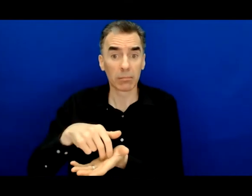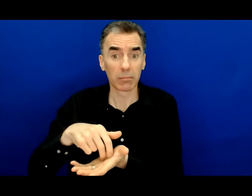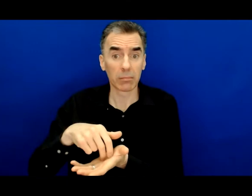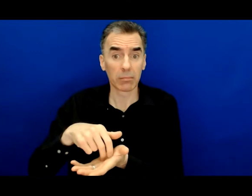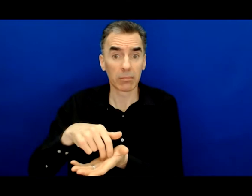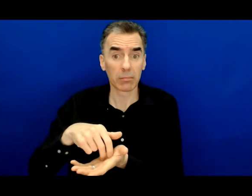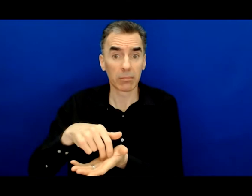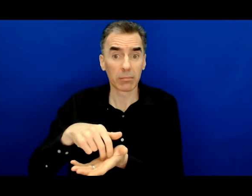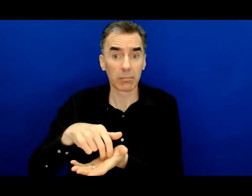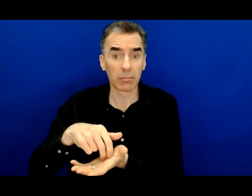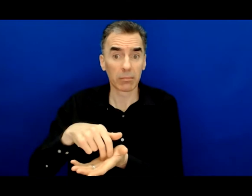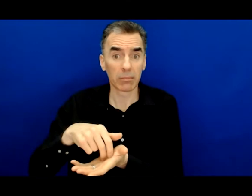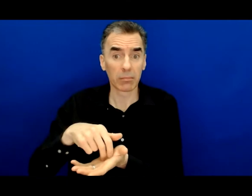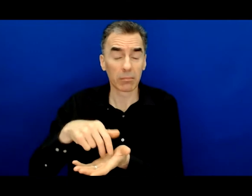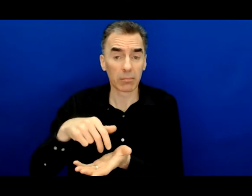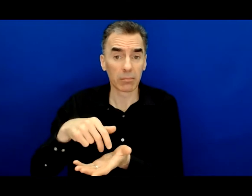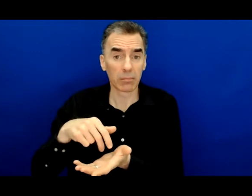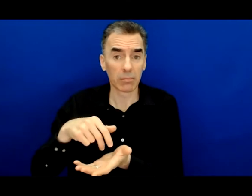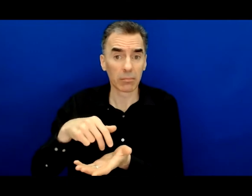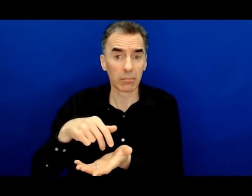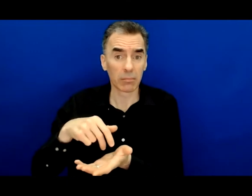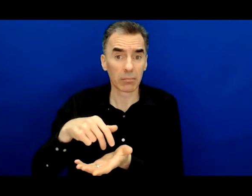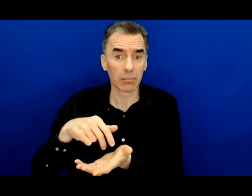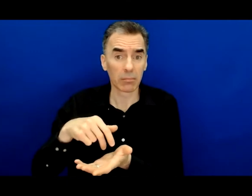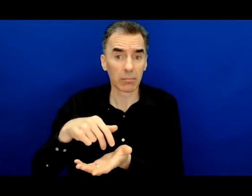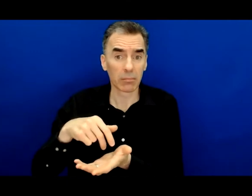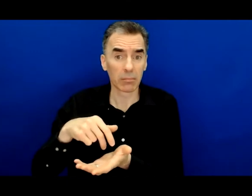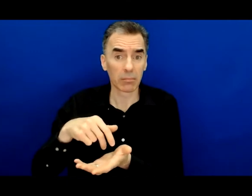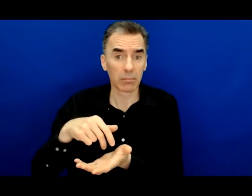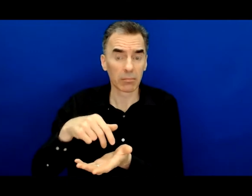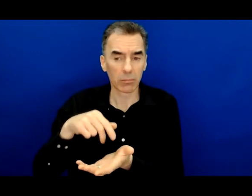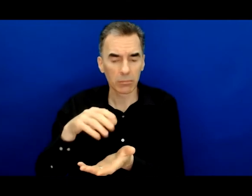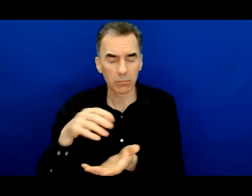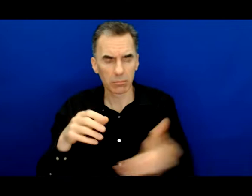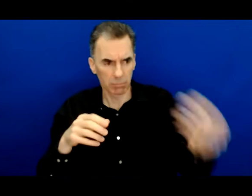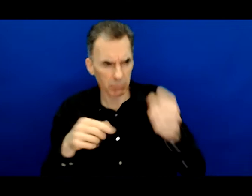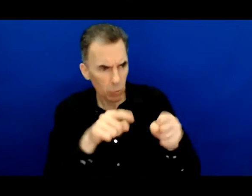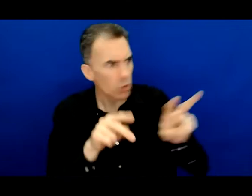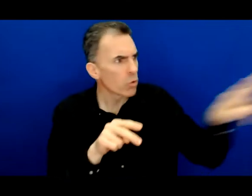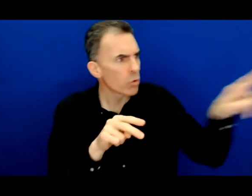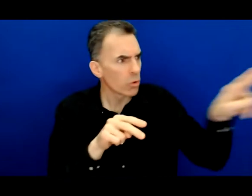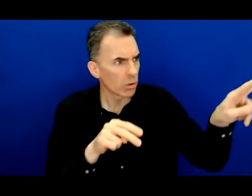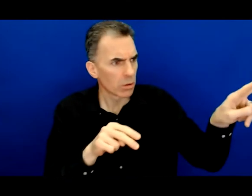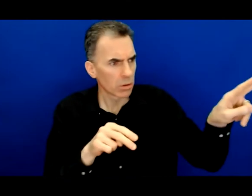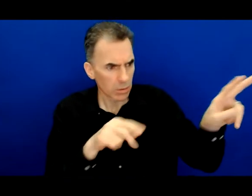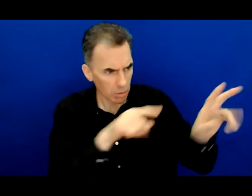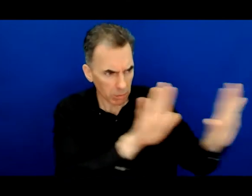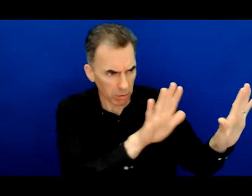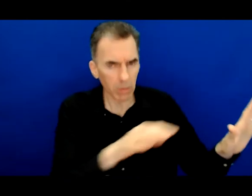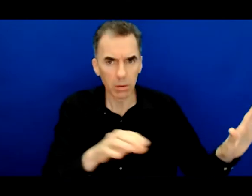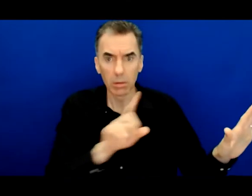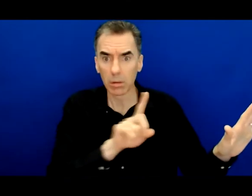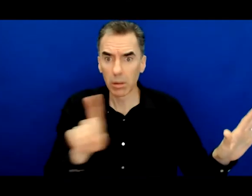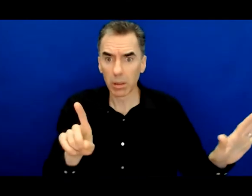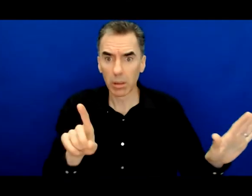deputized me as his eyes and ears with the task of looking out for the CEO while he set himself to